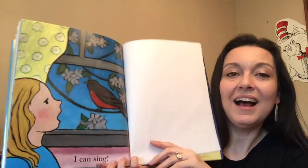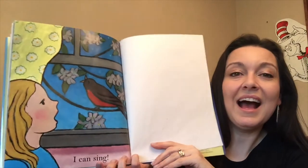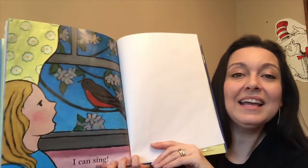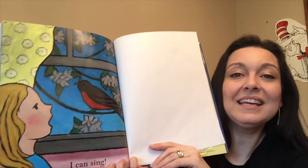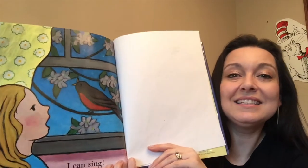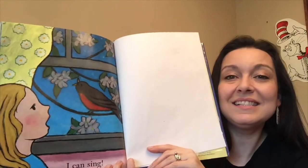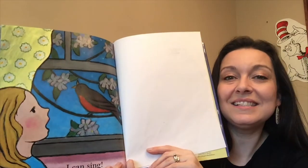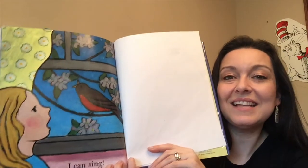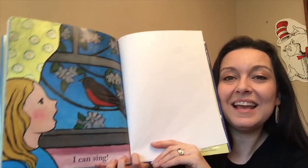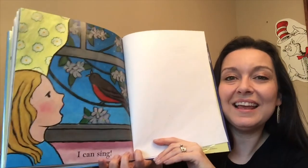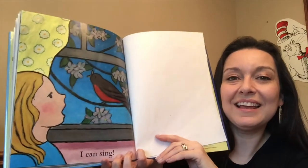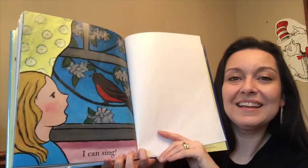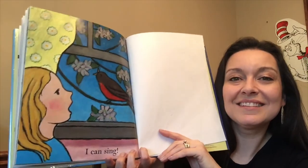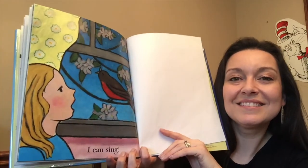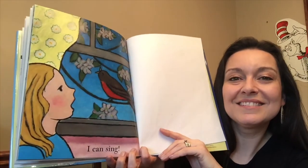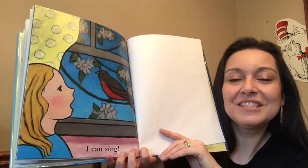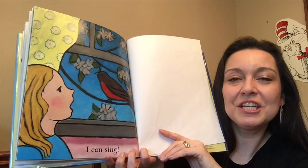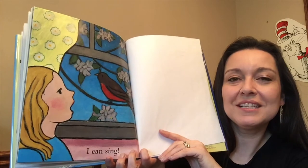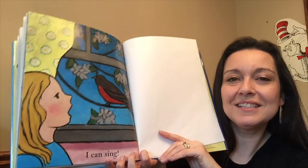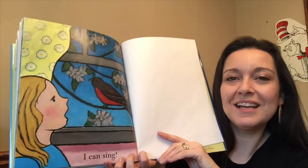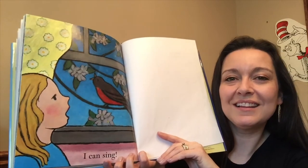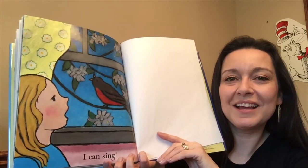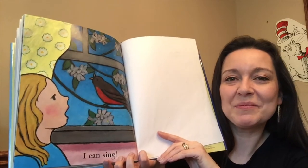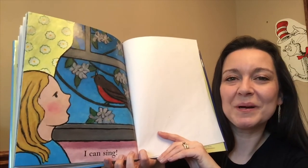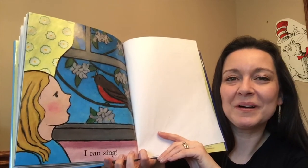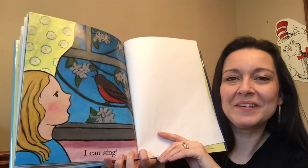i can sing she can sing like a bird